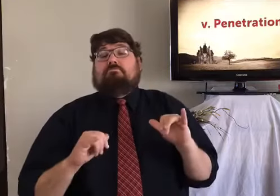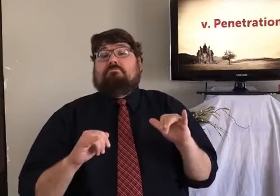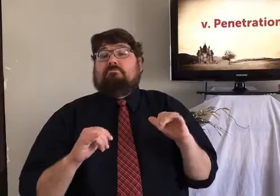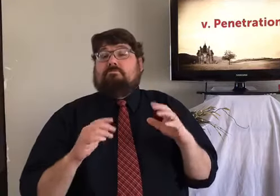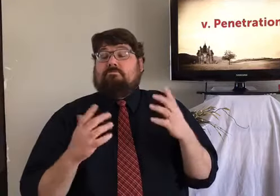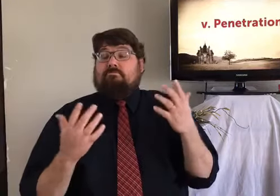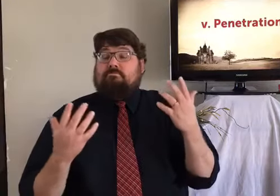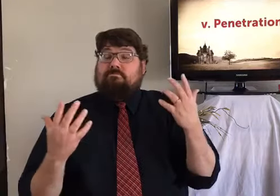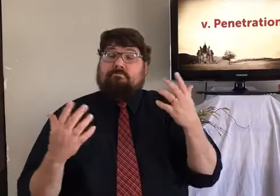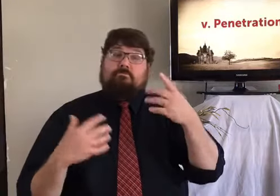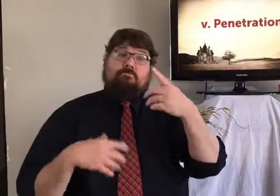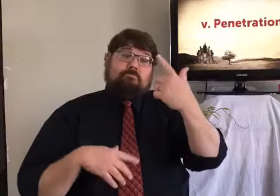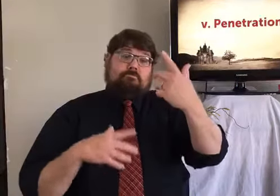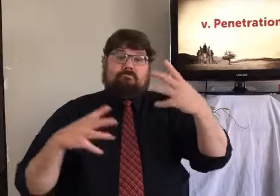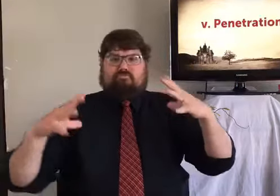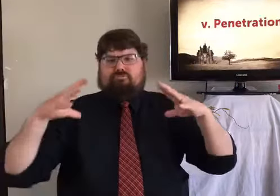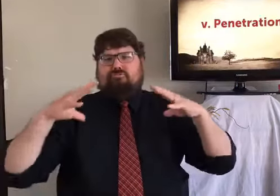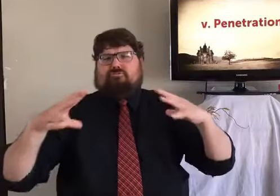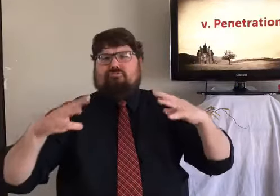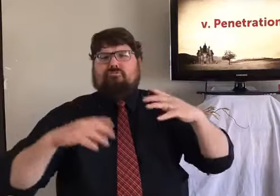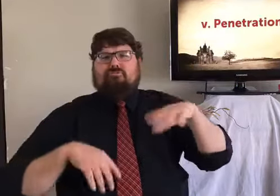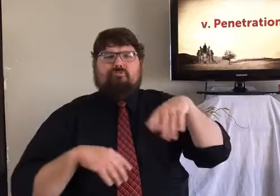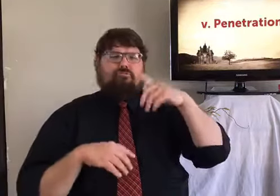Kettle Grill Fan.